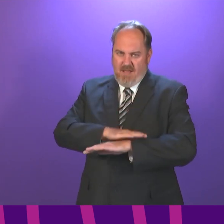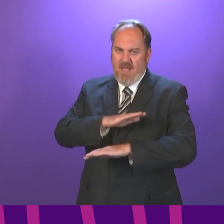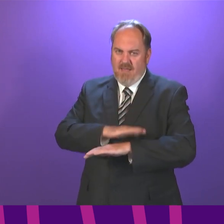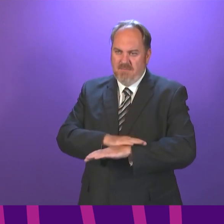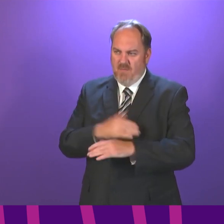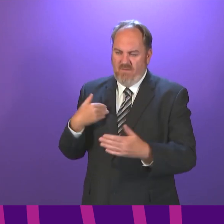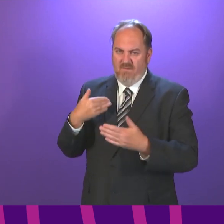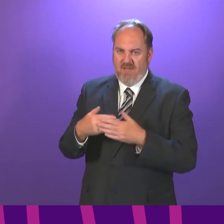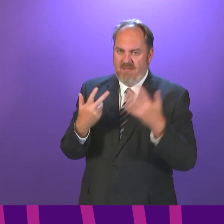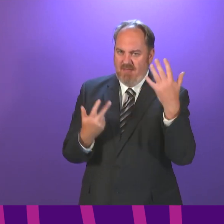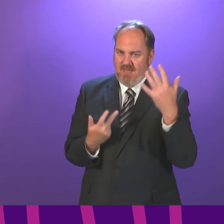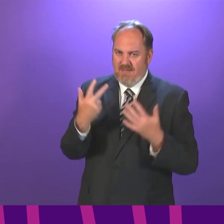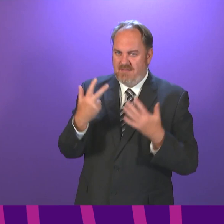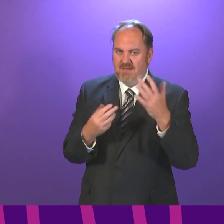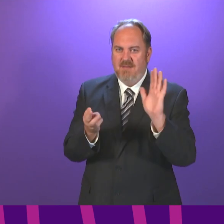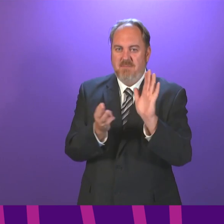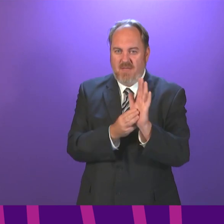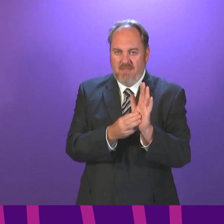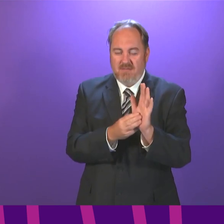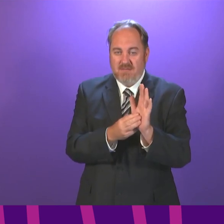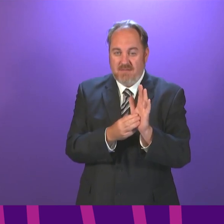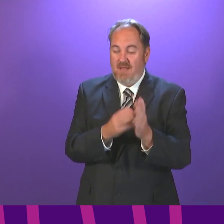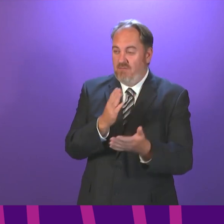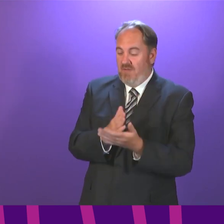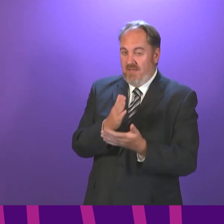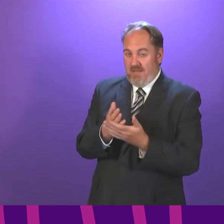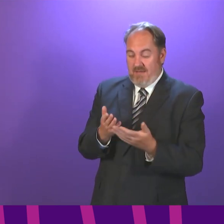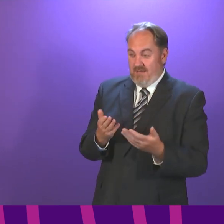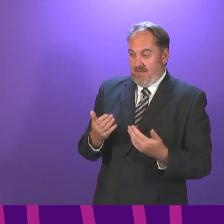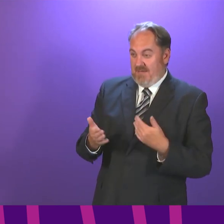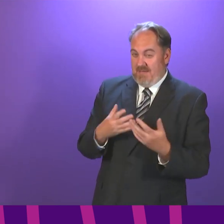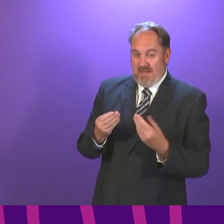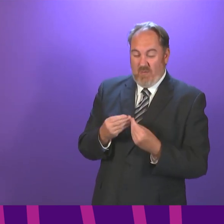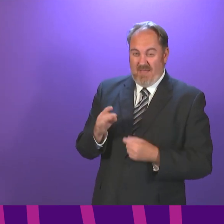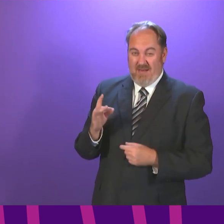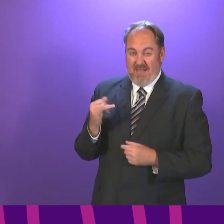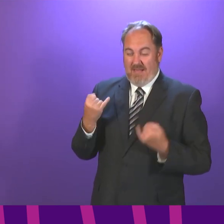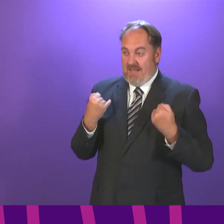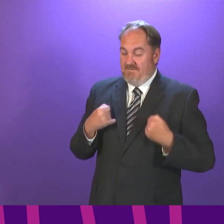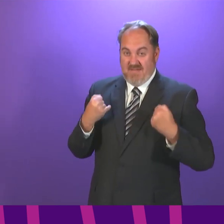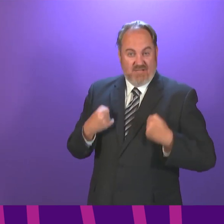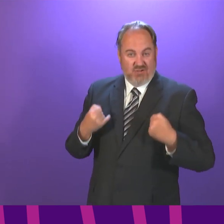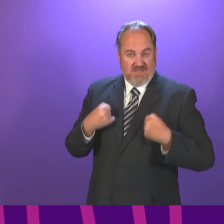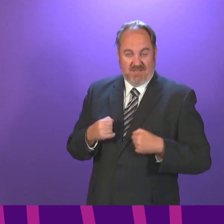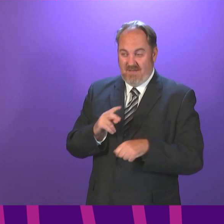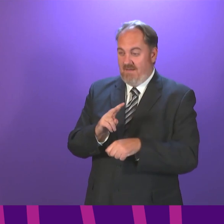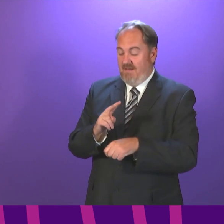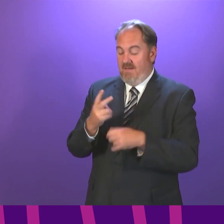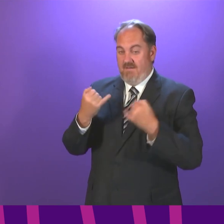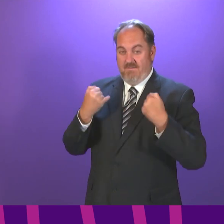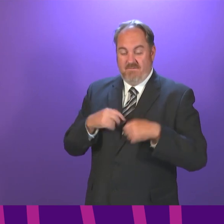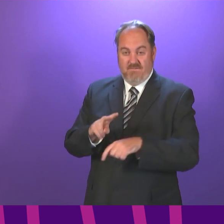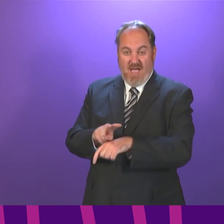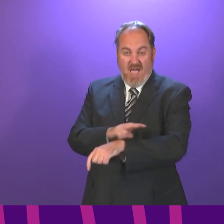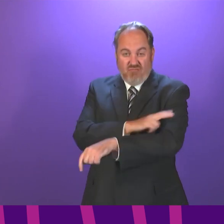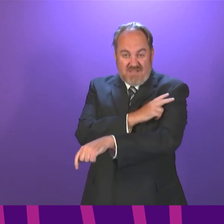18 months for everybody, is that in the face of an infectious virus that keeps learning to run faster than us,